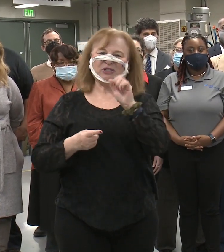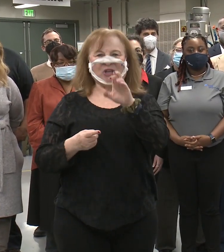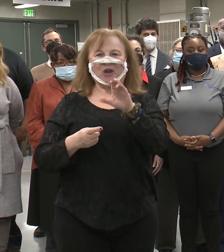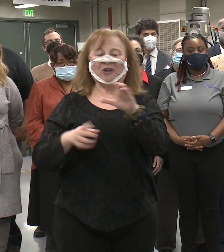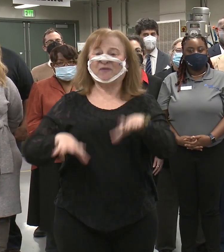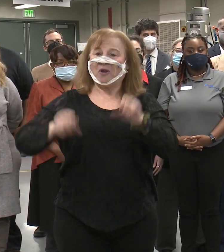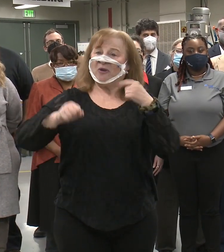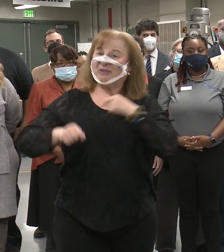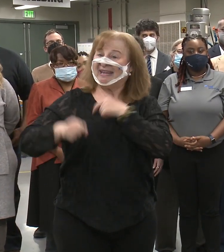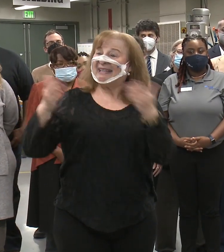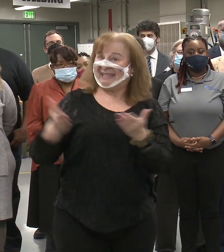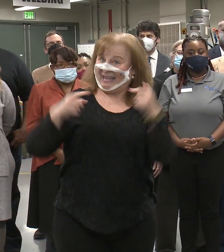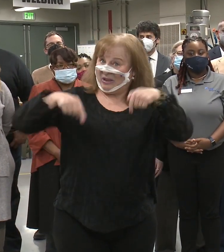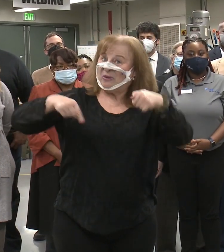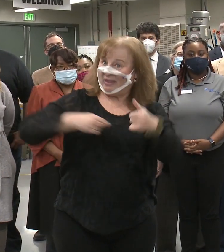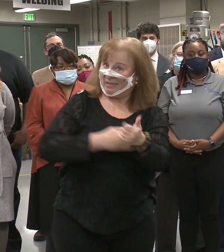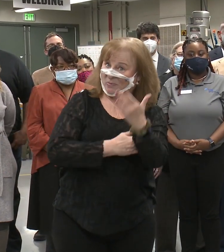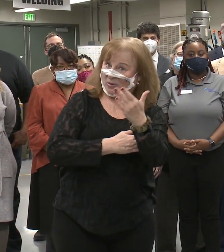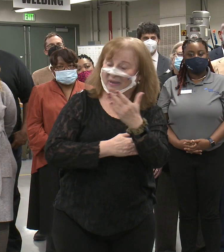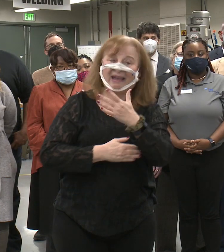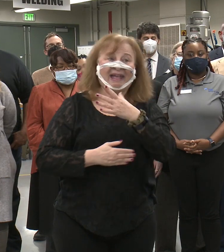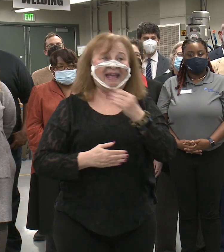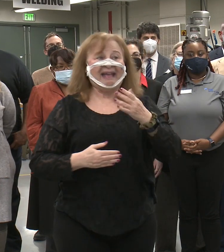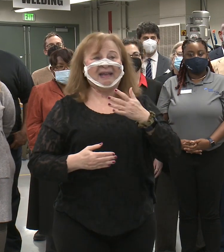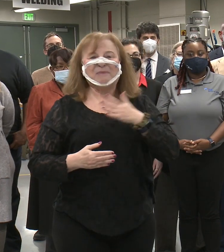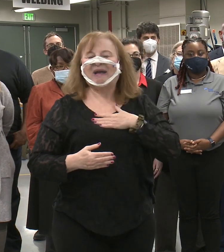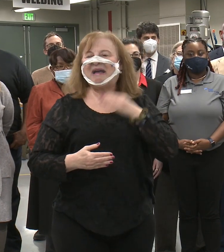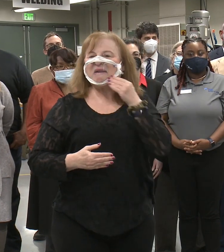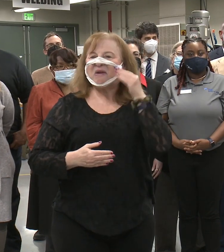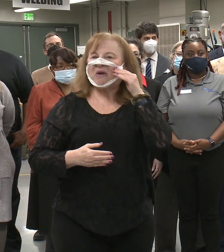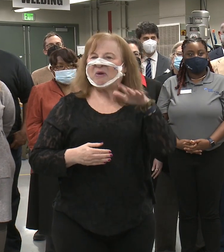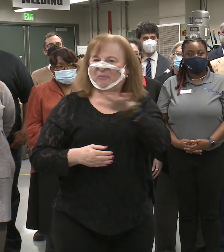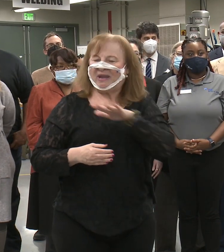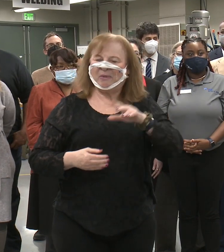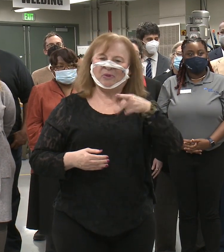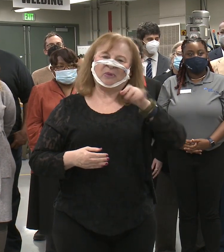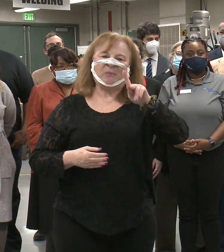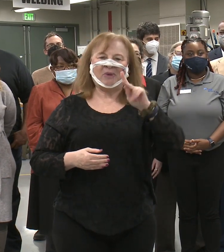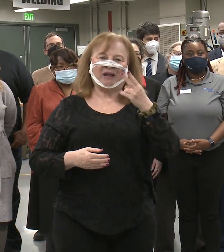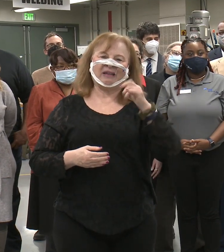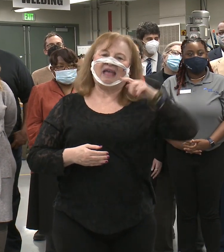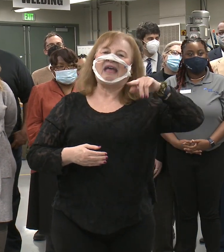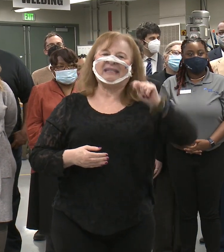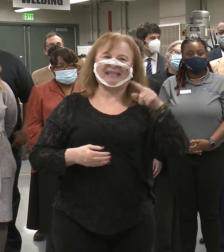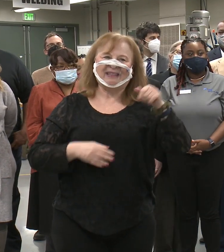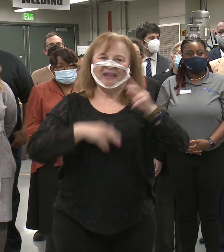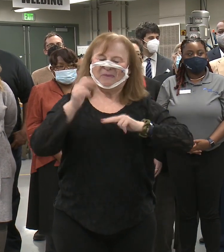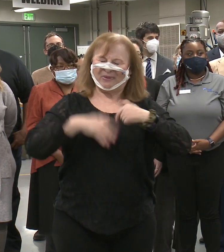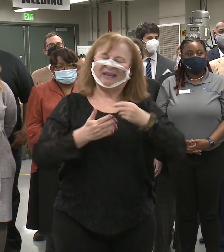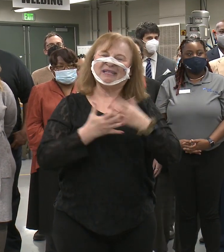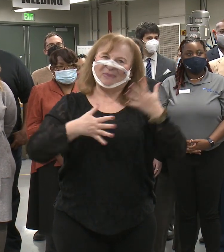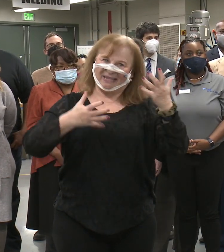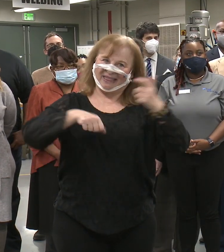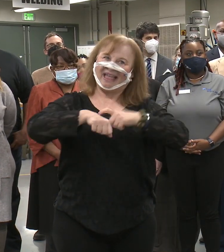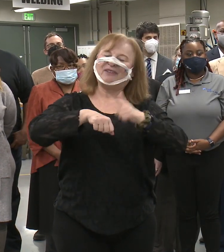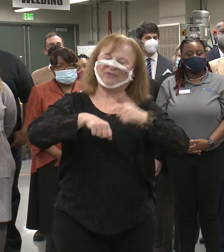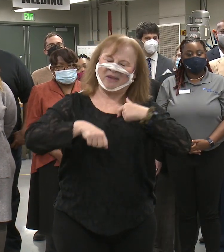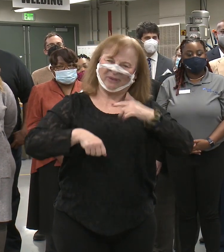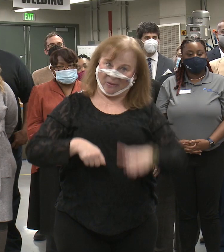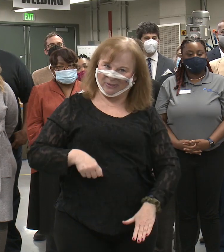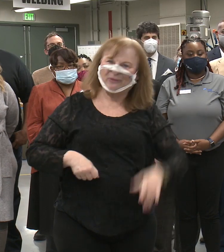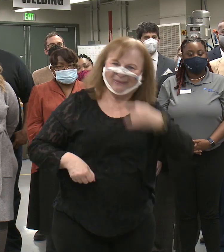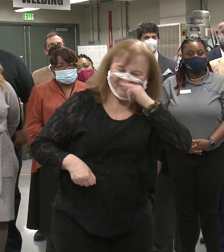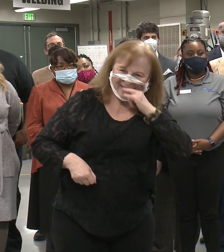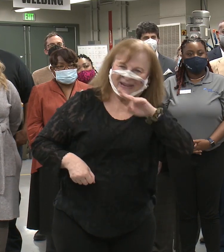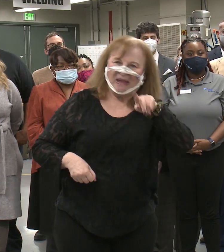hosting us here this morning in my home neighborhood of Park Heights in a building that I spent a lot of time in as a kid when it